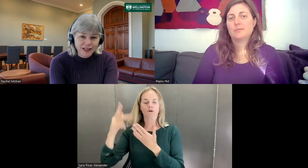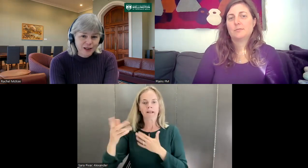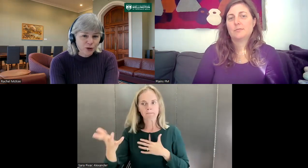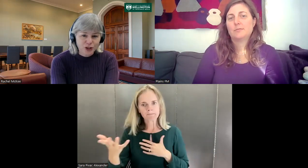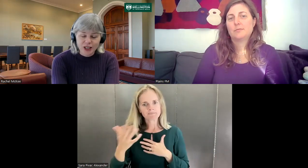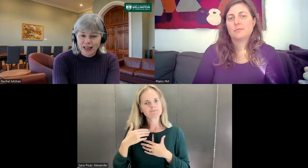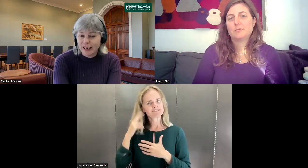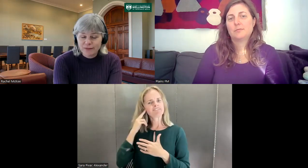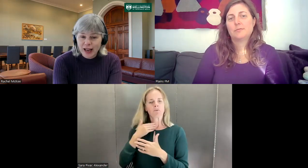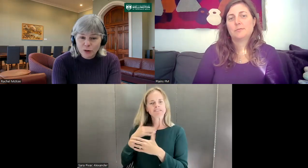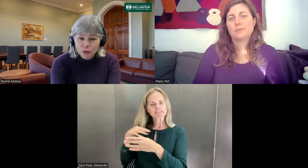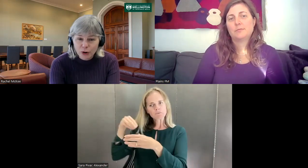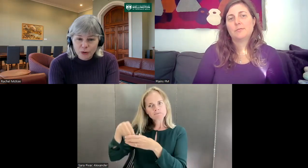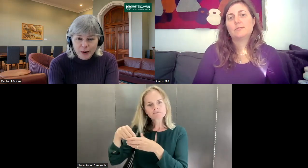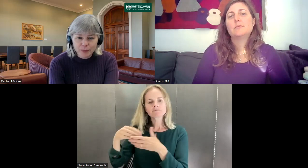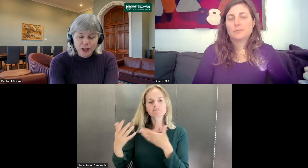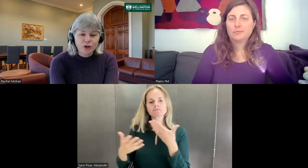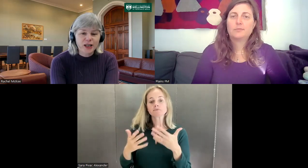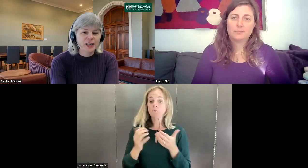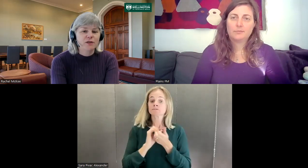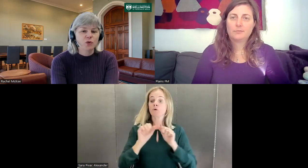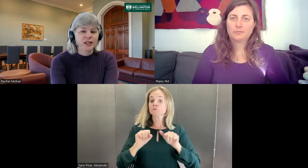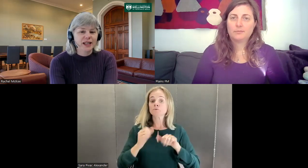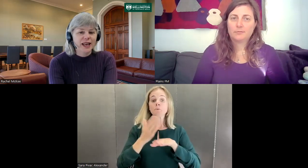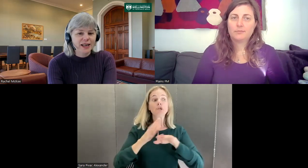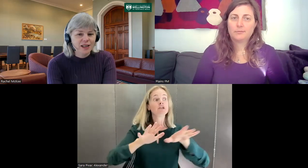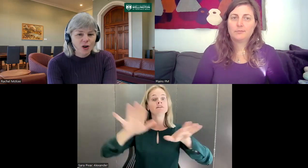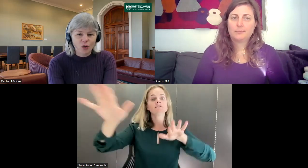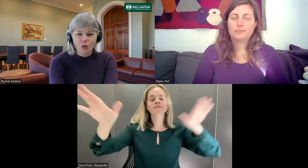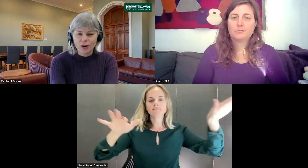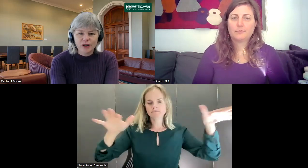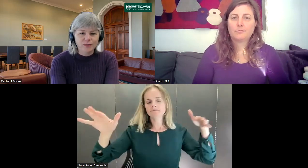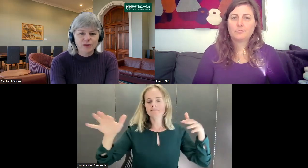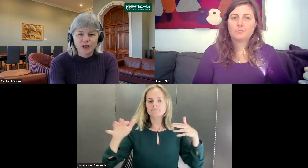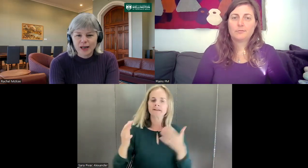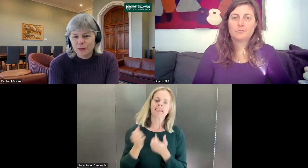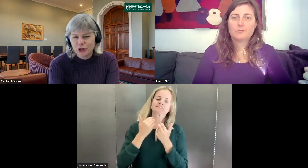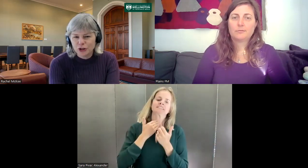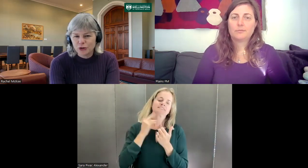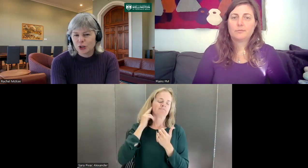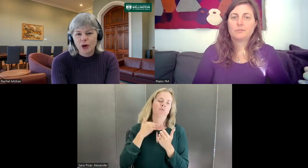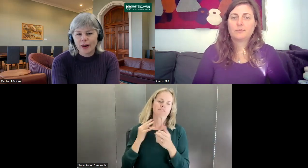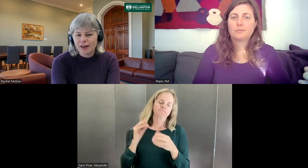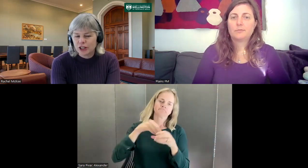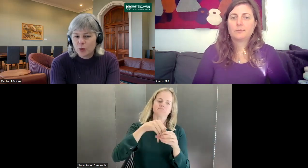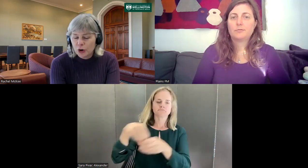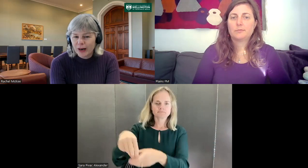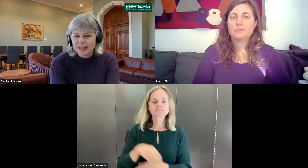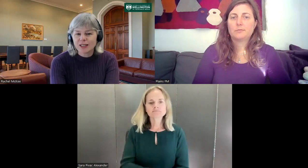If you're designing a health program, you need Deaf voice in that, or sign language students who are going out into their workplaces. It's